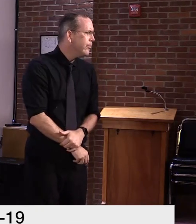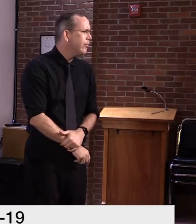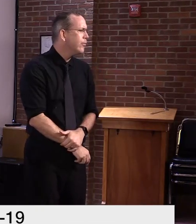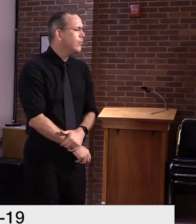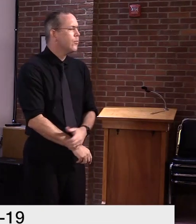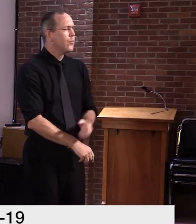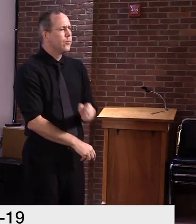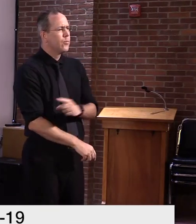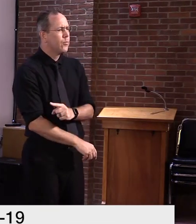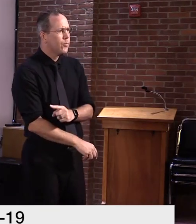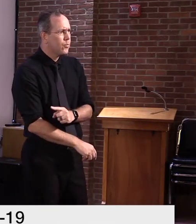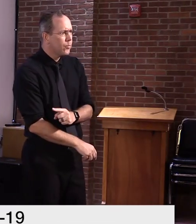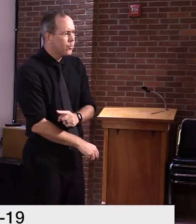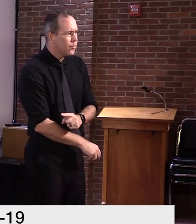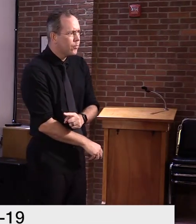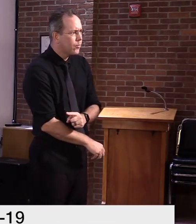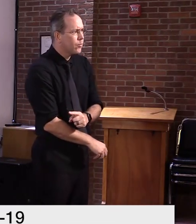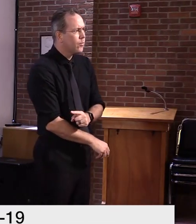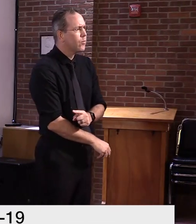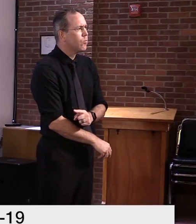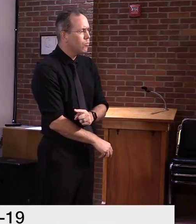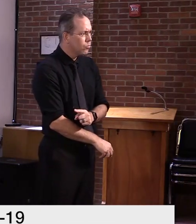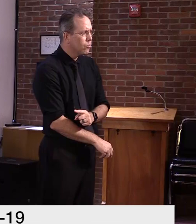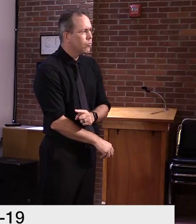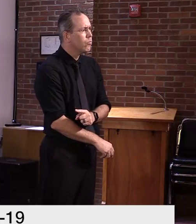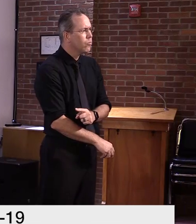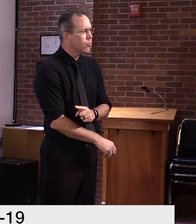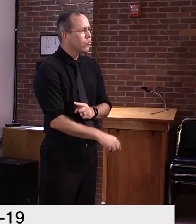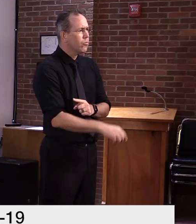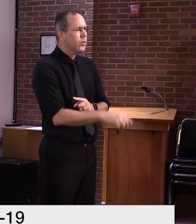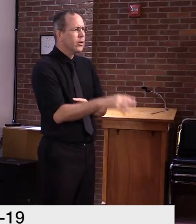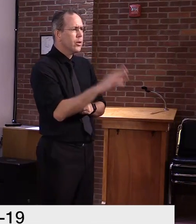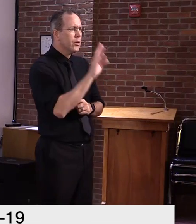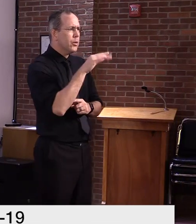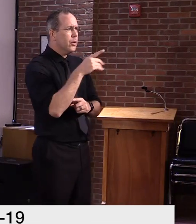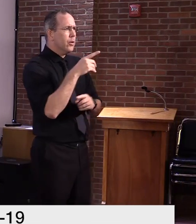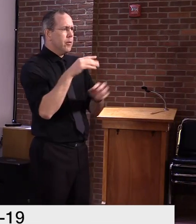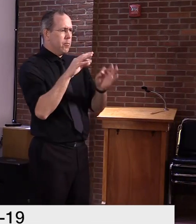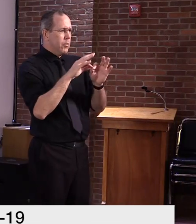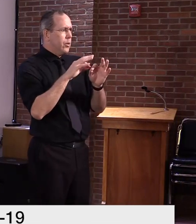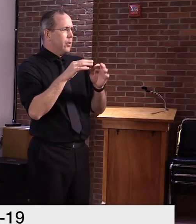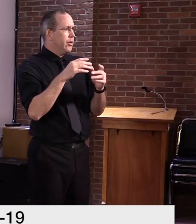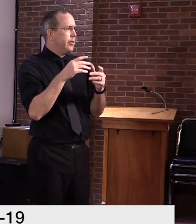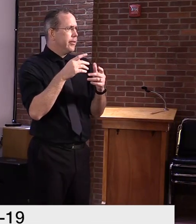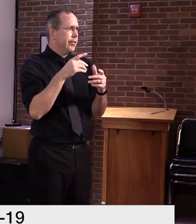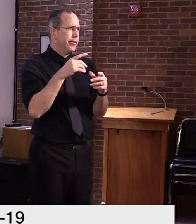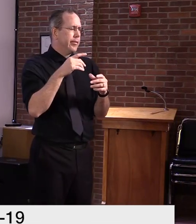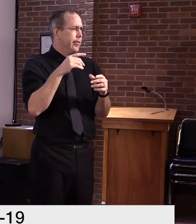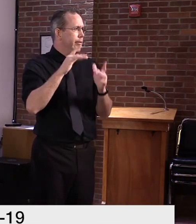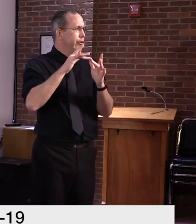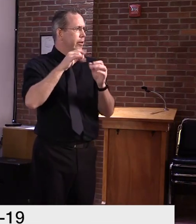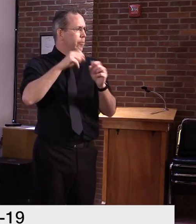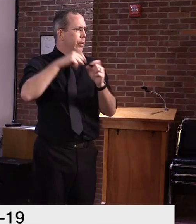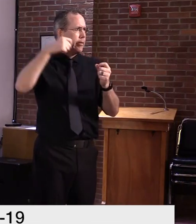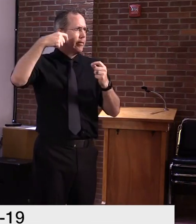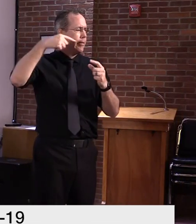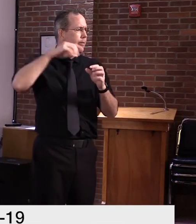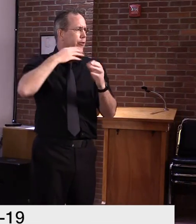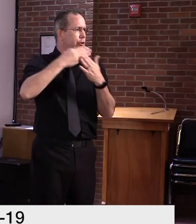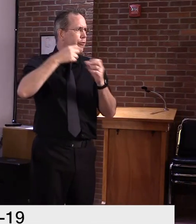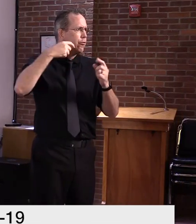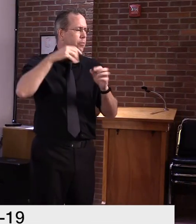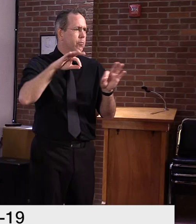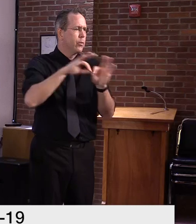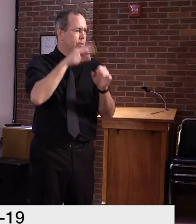Yes, that's a, it's an important consideration. Um, we, just to back up a little bit on that, we published guidance on this concept of